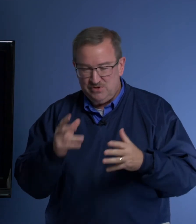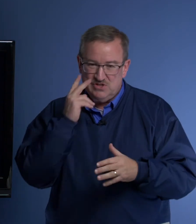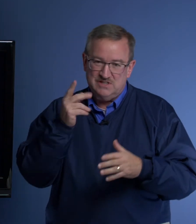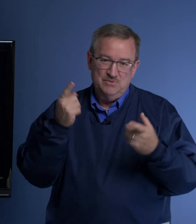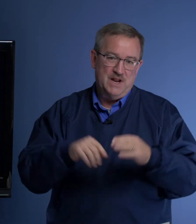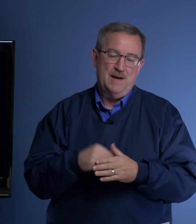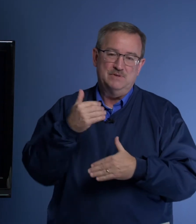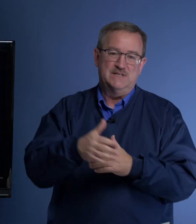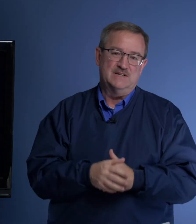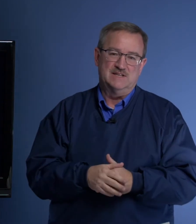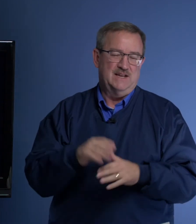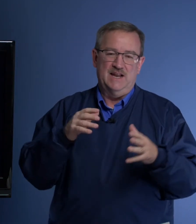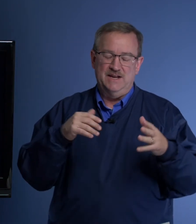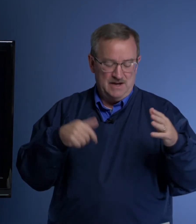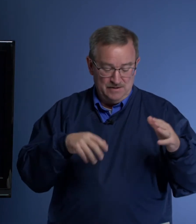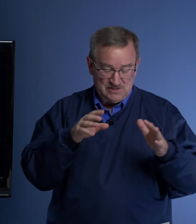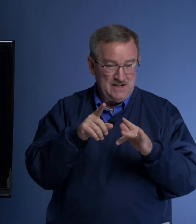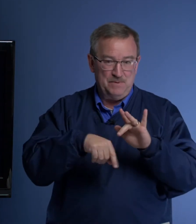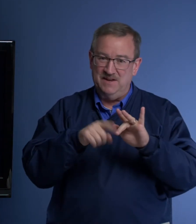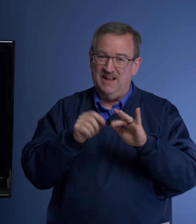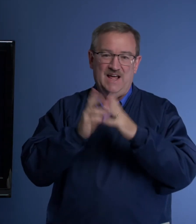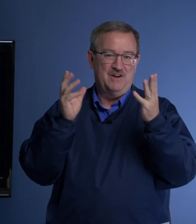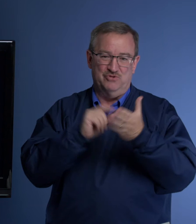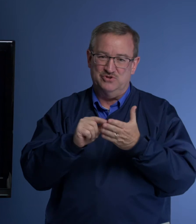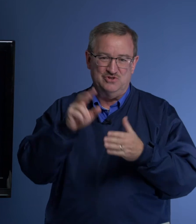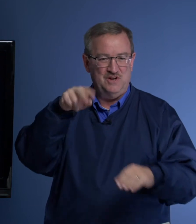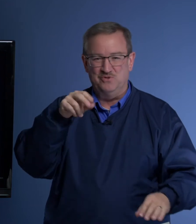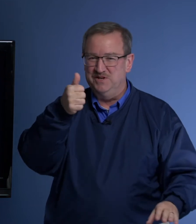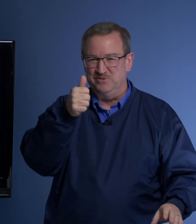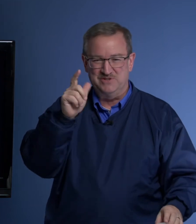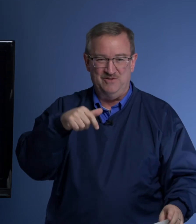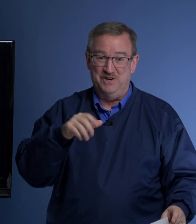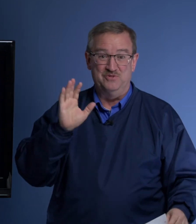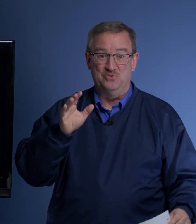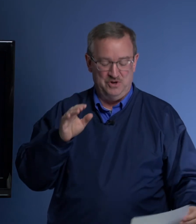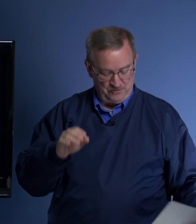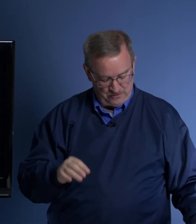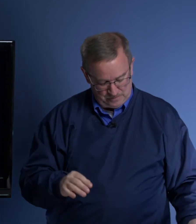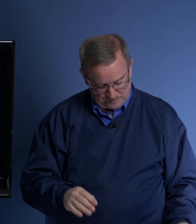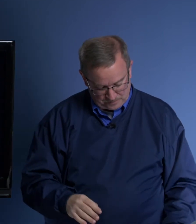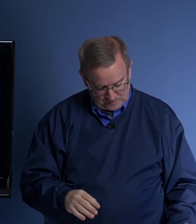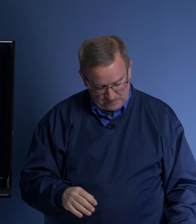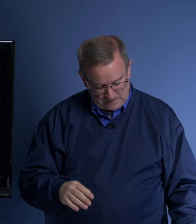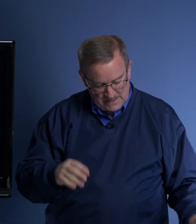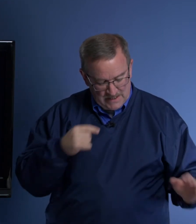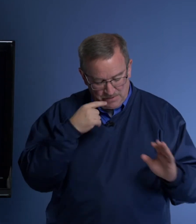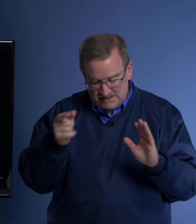want you to see what happens next. And I'm skipping a lot of verses. You have to read them yourself later. They're wonderful. But it